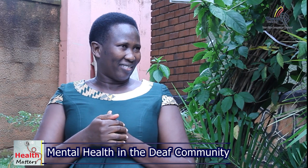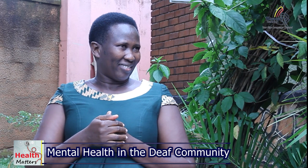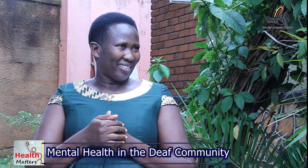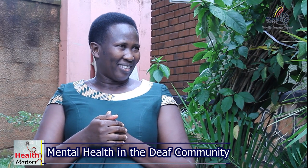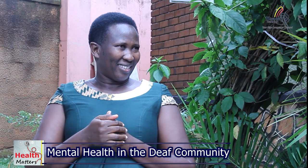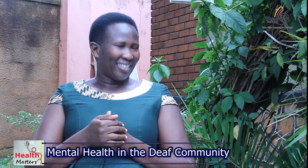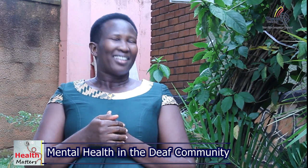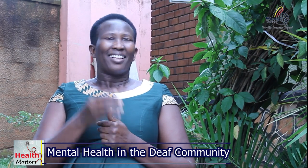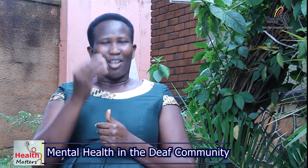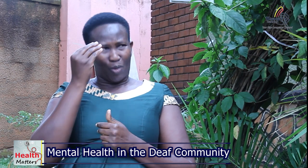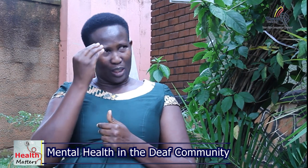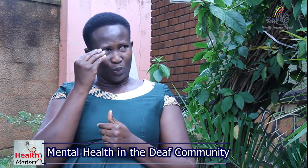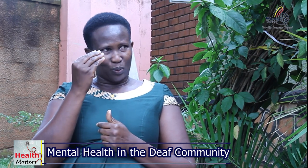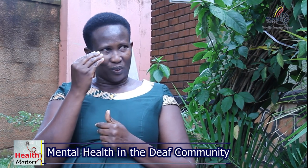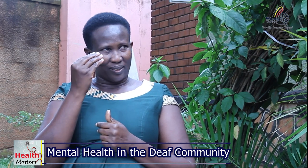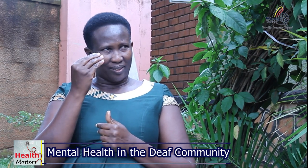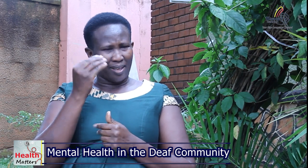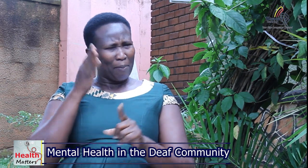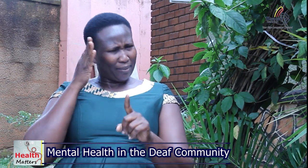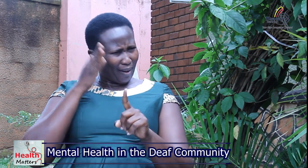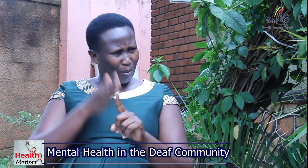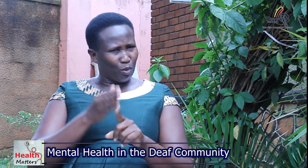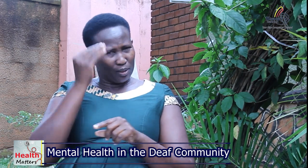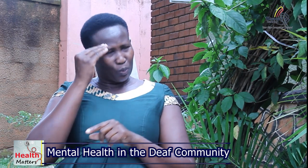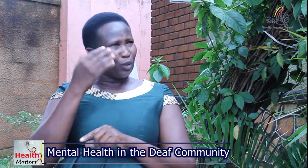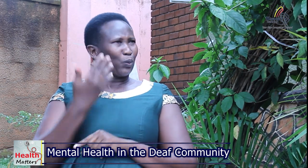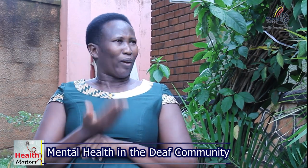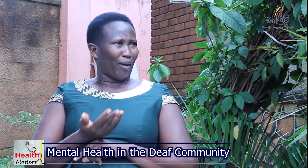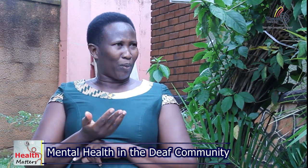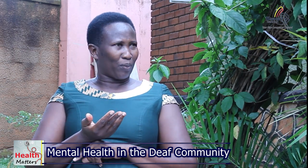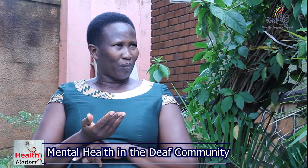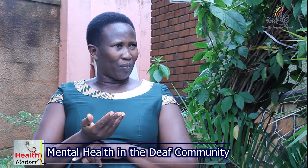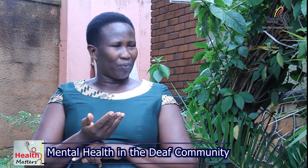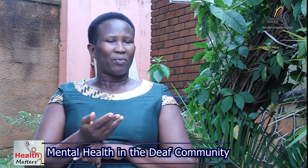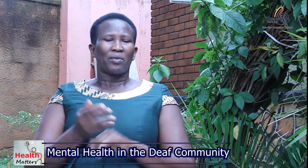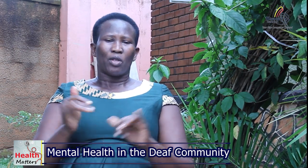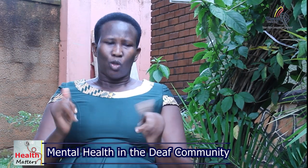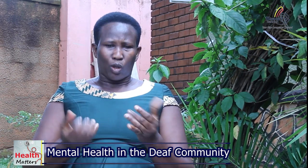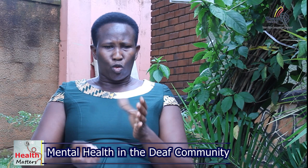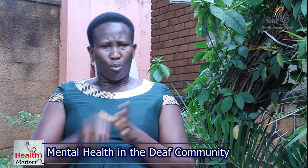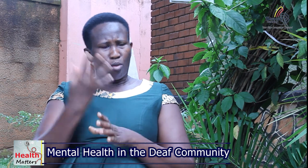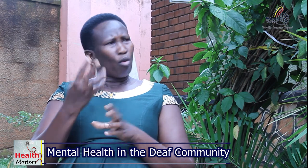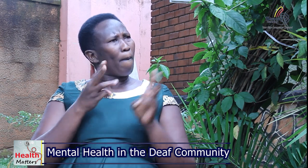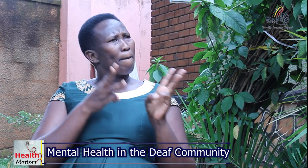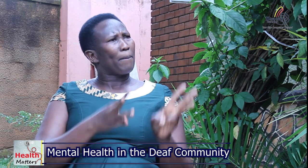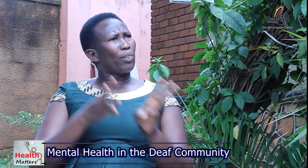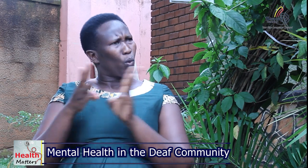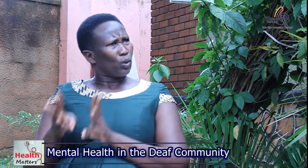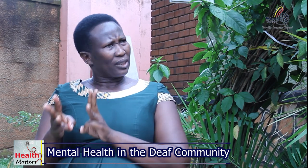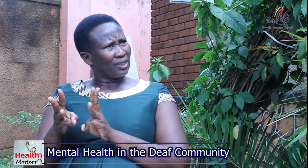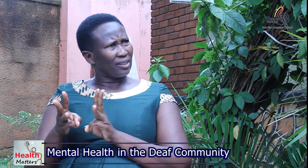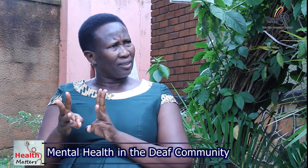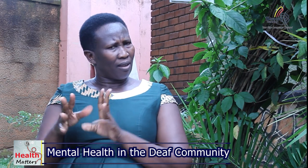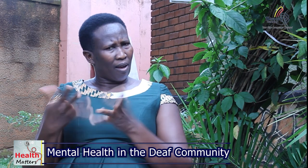first step where in education so the how is this approach being taken so we